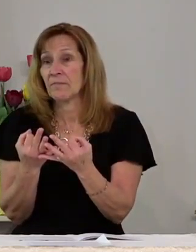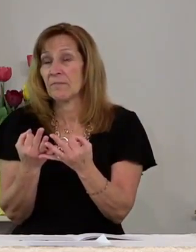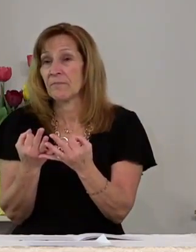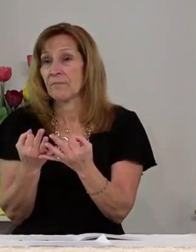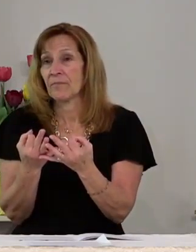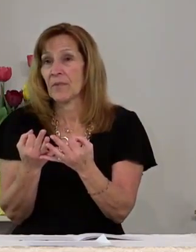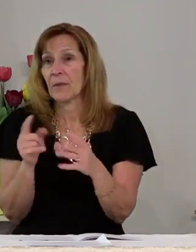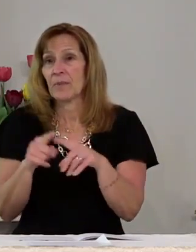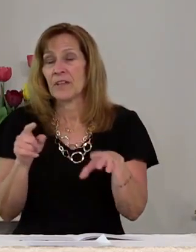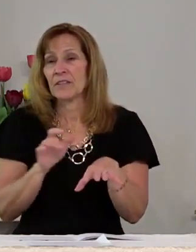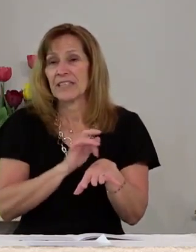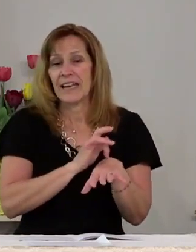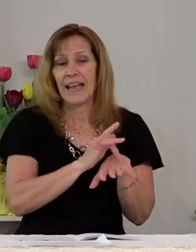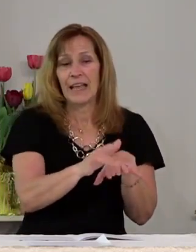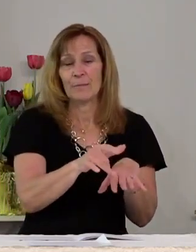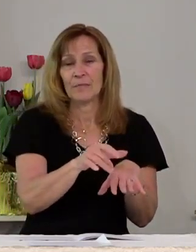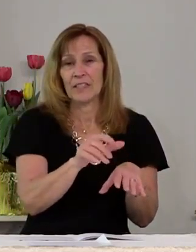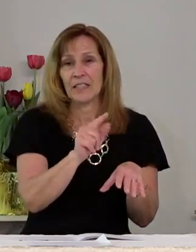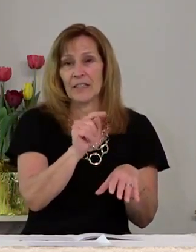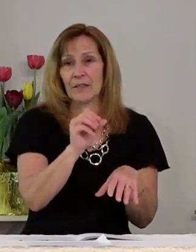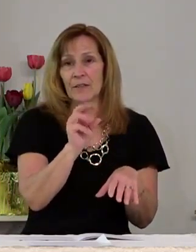but there is an empty tomb